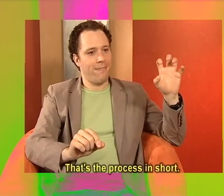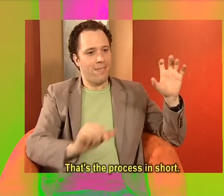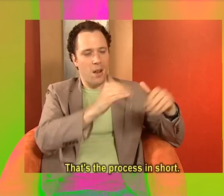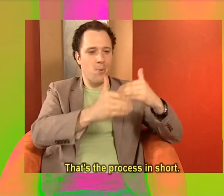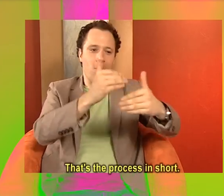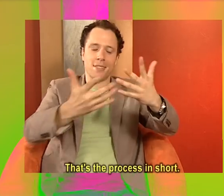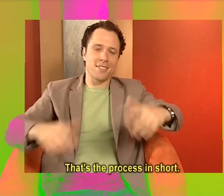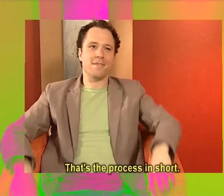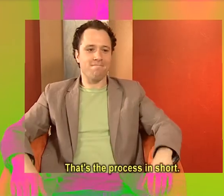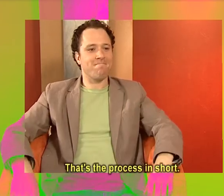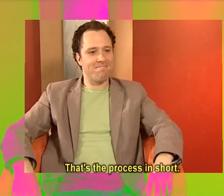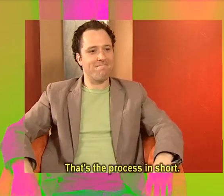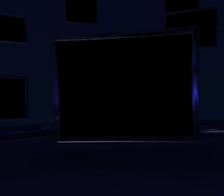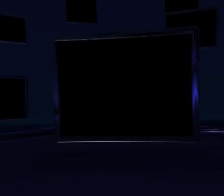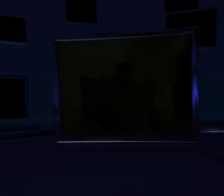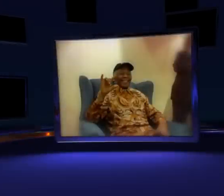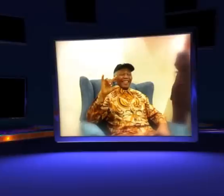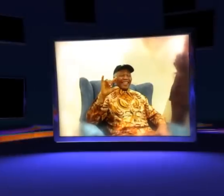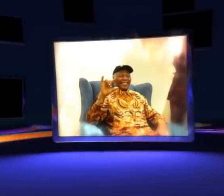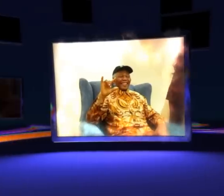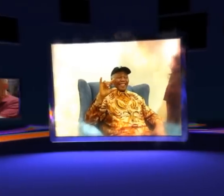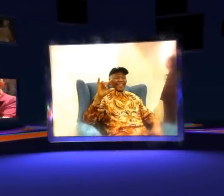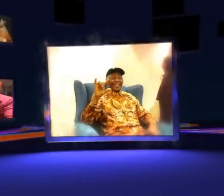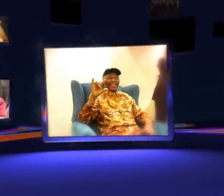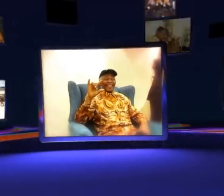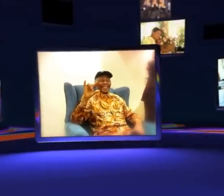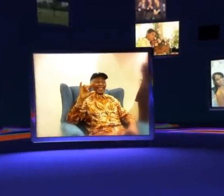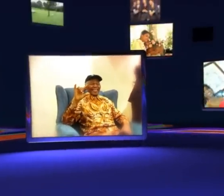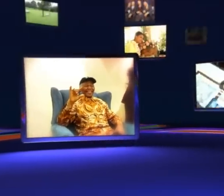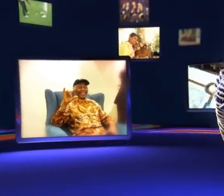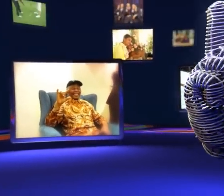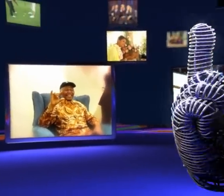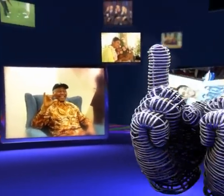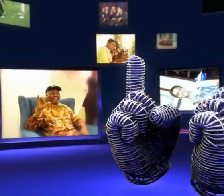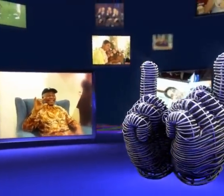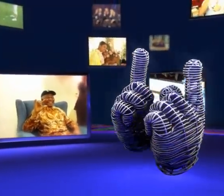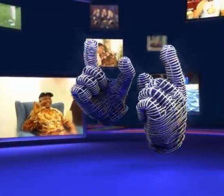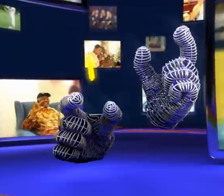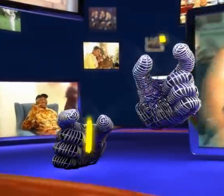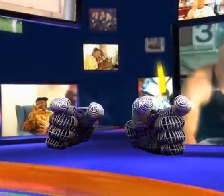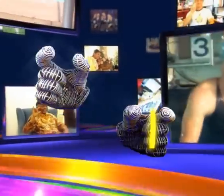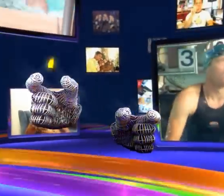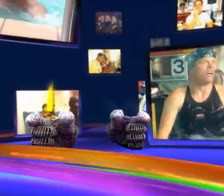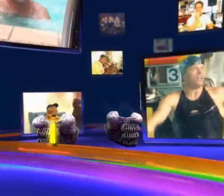That's the process in short. Great people. Have a robot meeting.